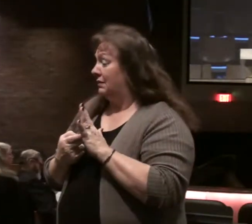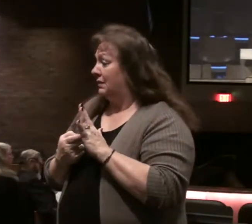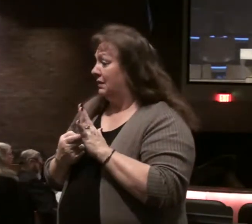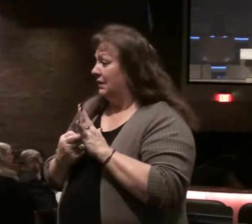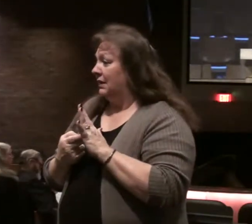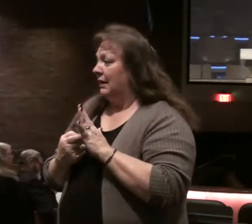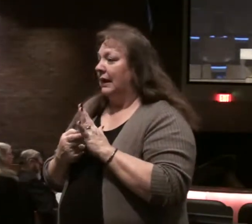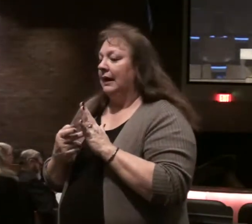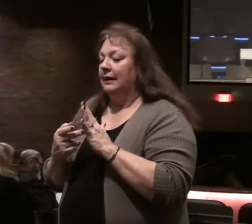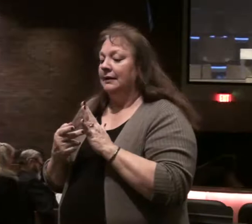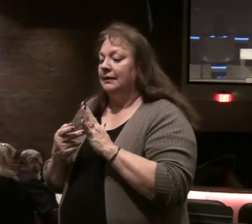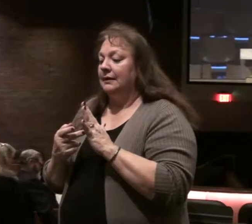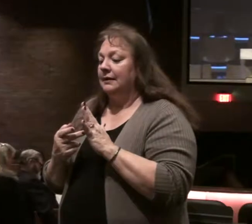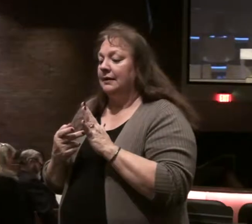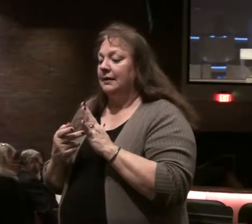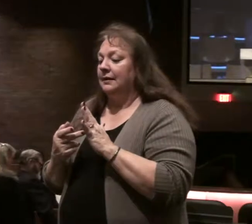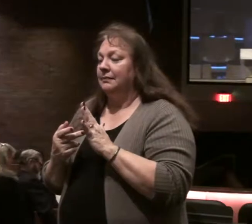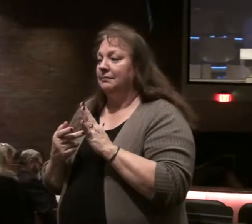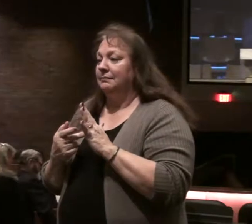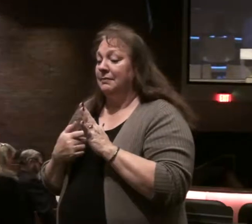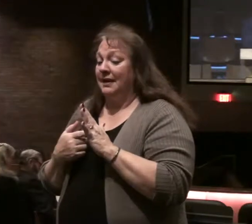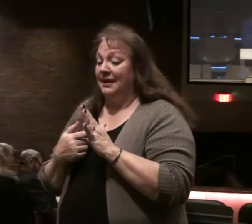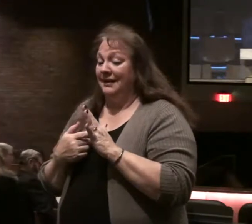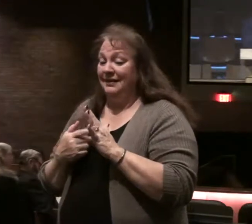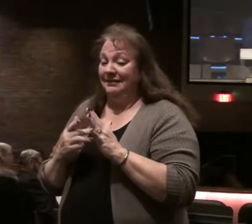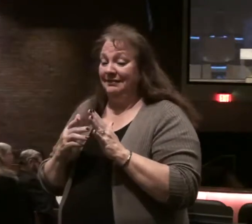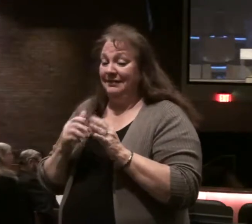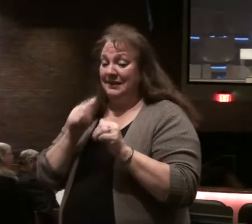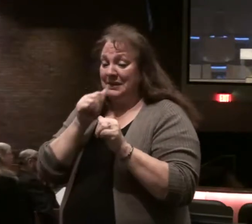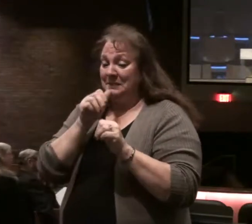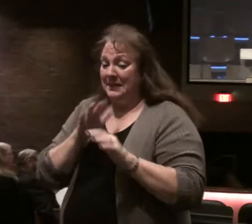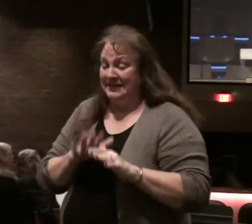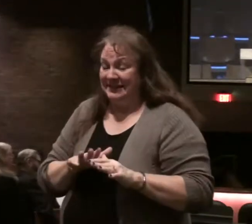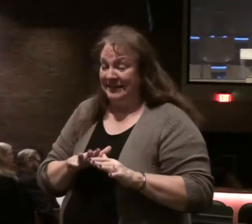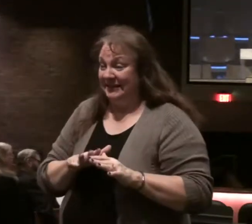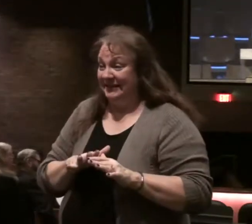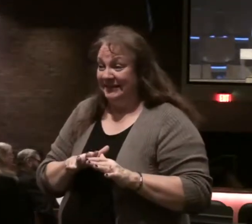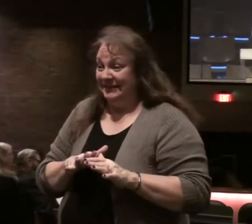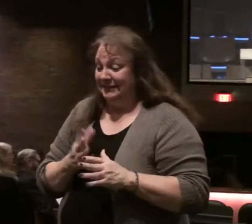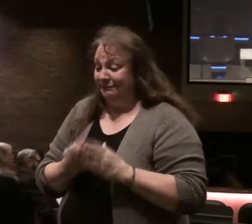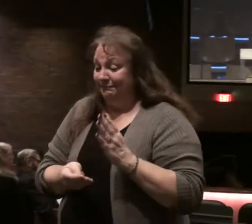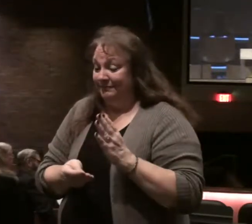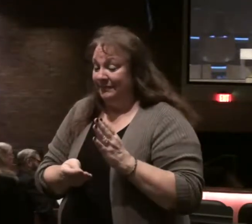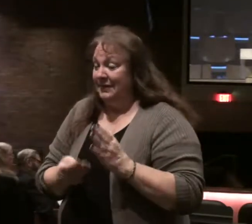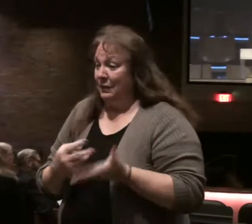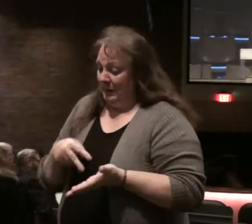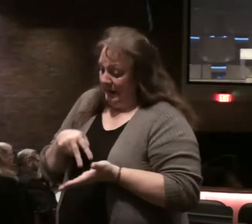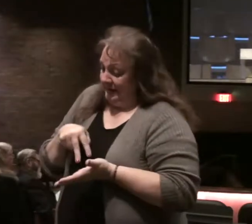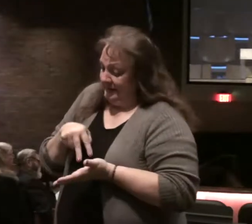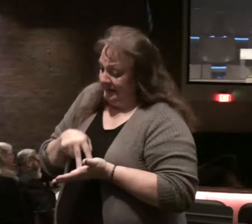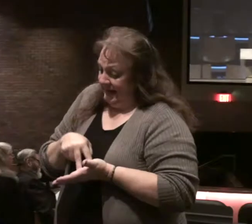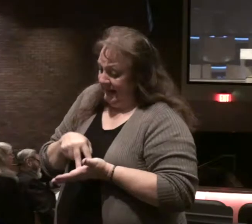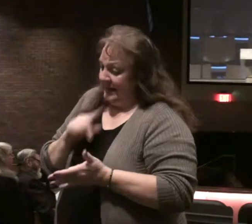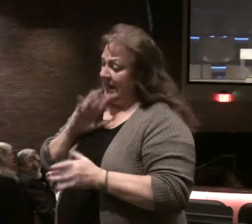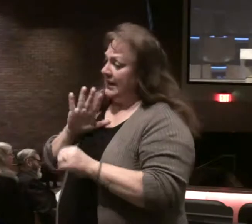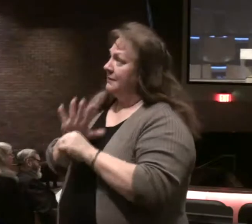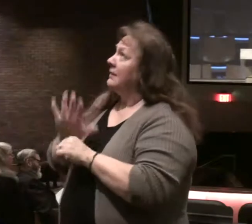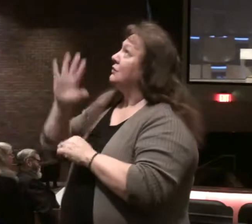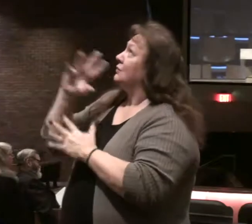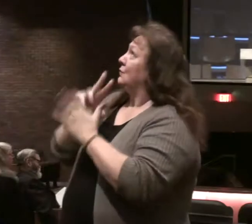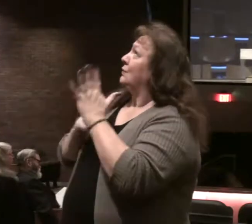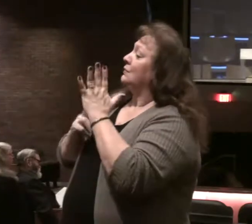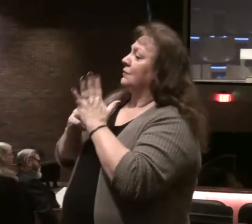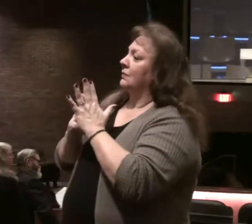without moving away also from the place of blessing because as we stand committed to God's truth